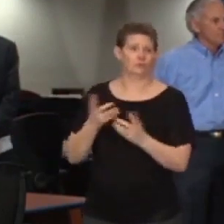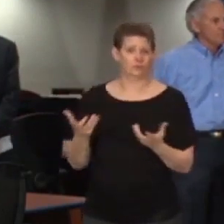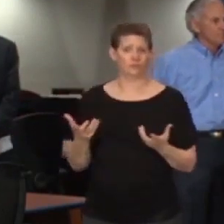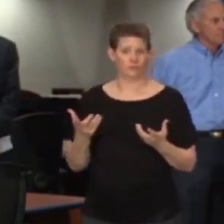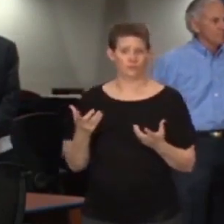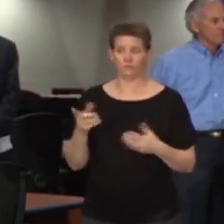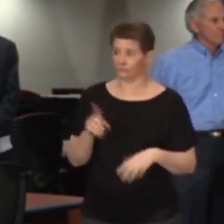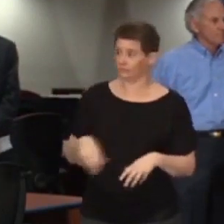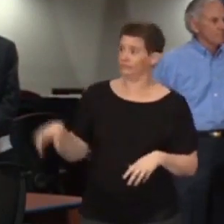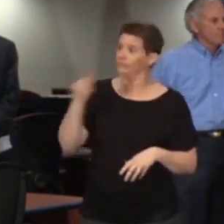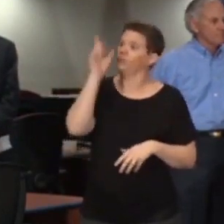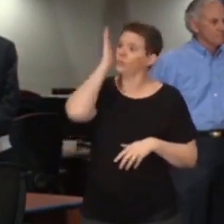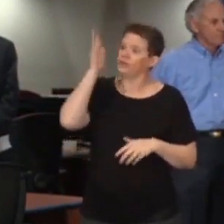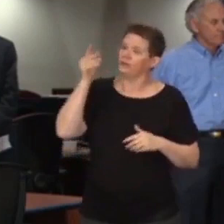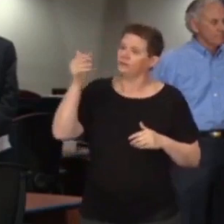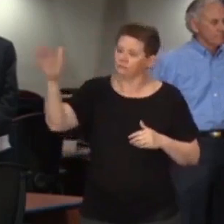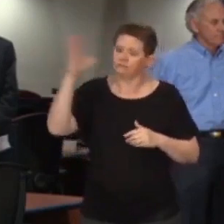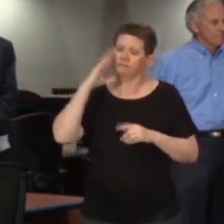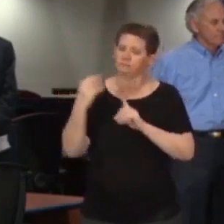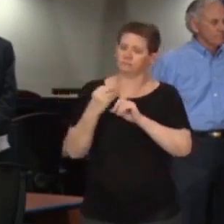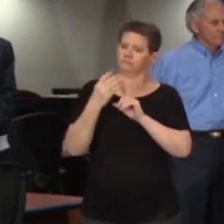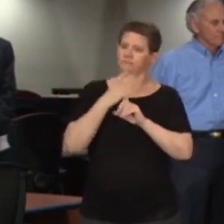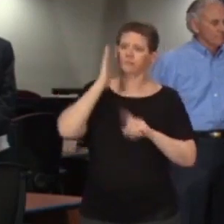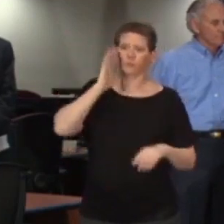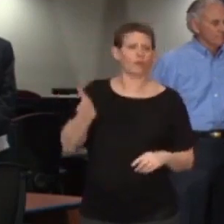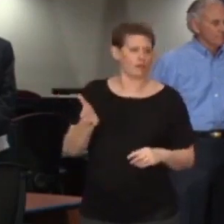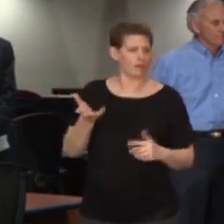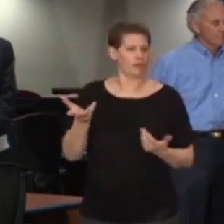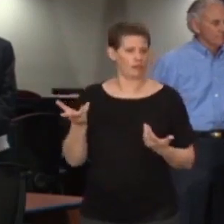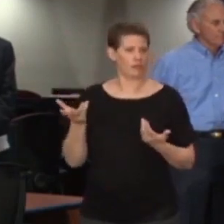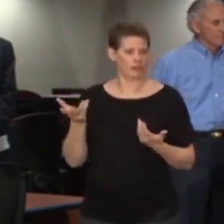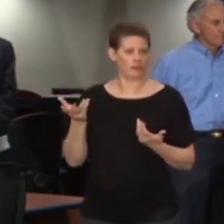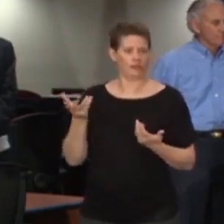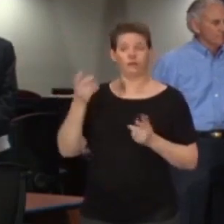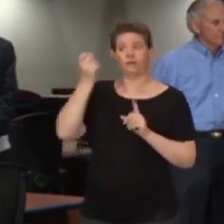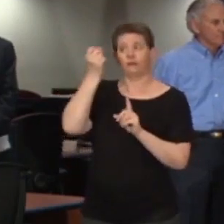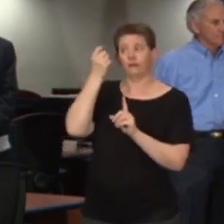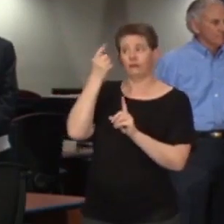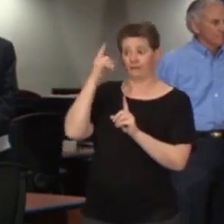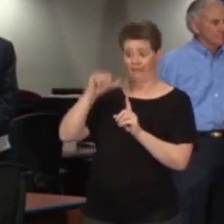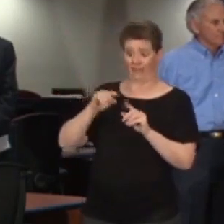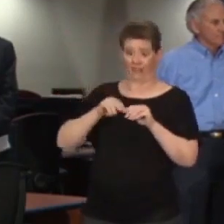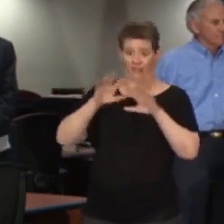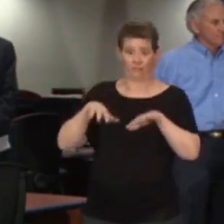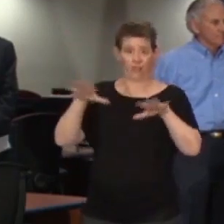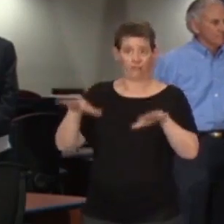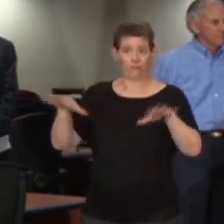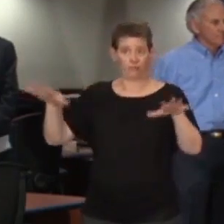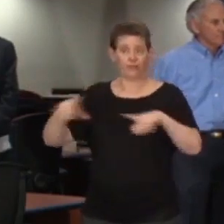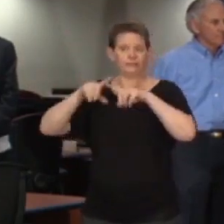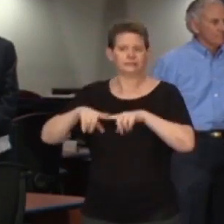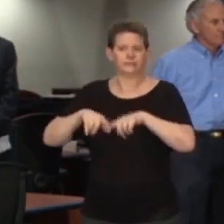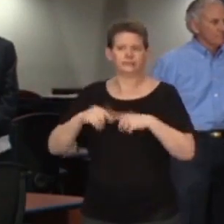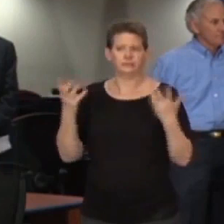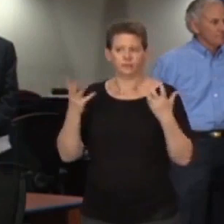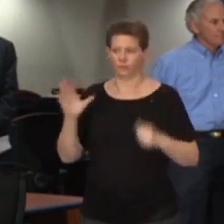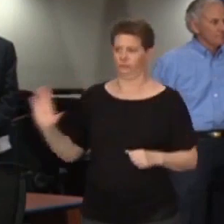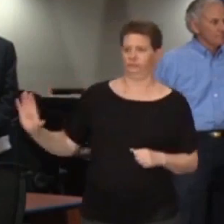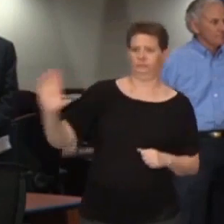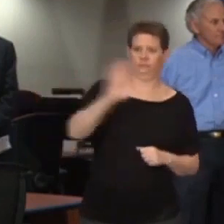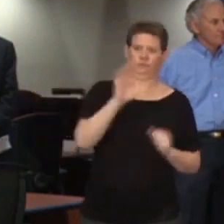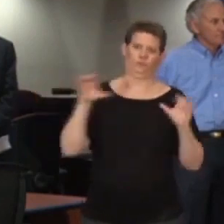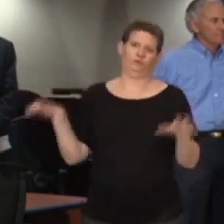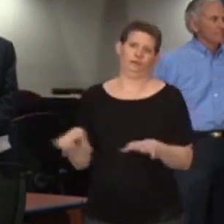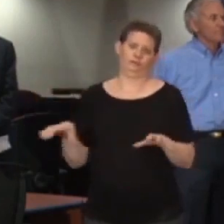likely be exposed to the virus. And the level in which the virus continues to spread will rely on all of our actions.